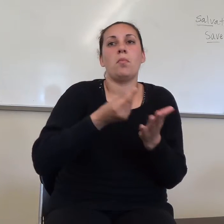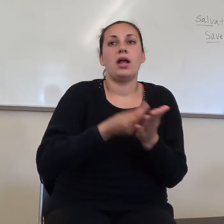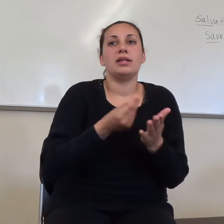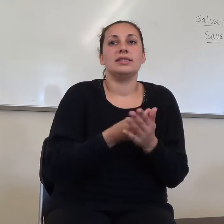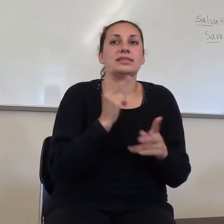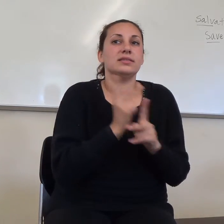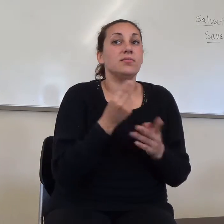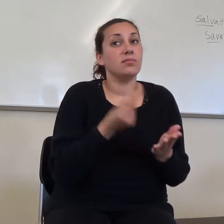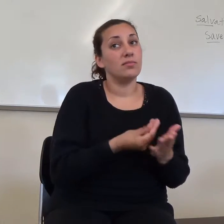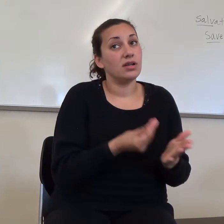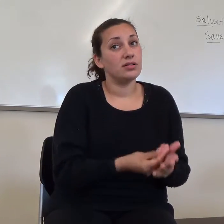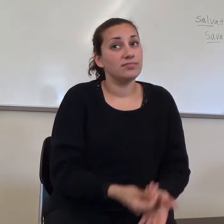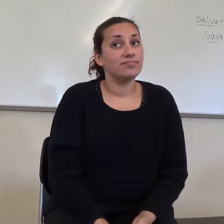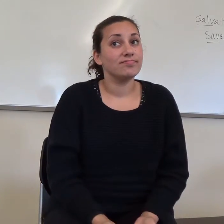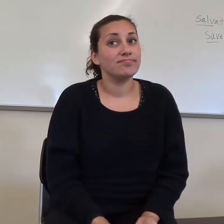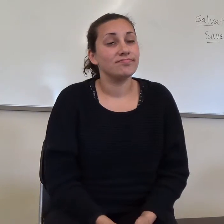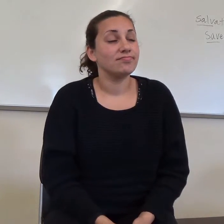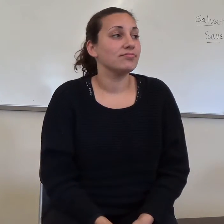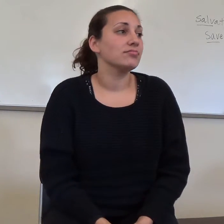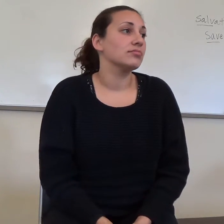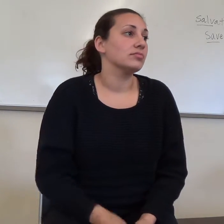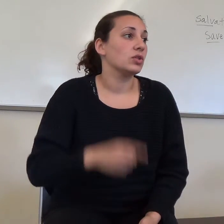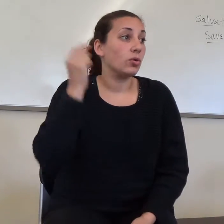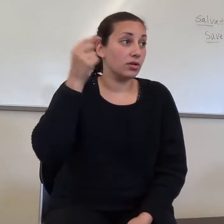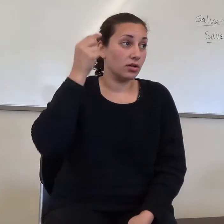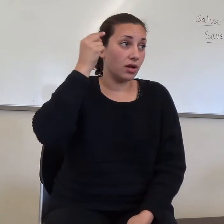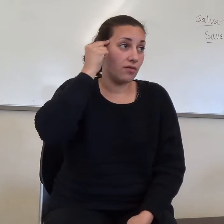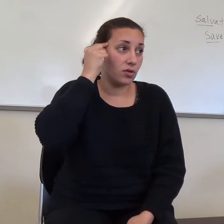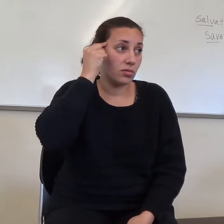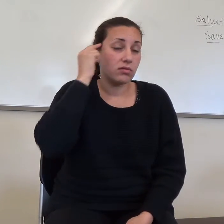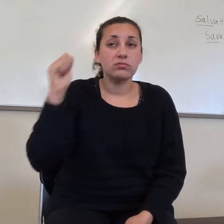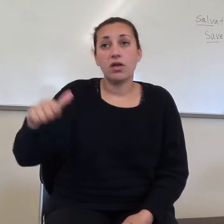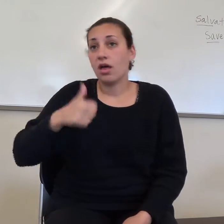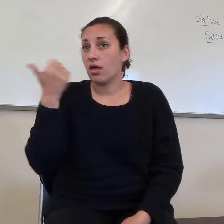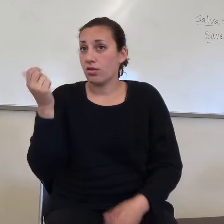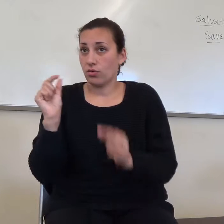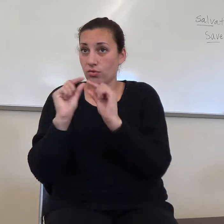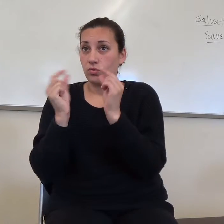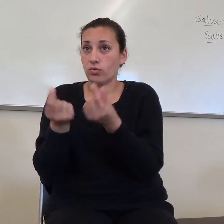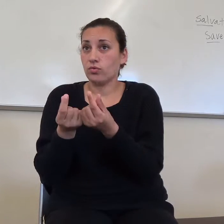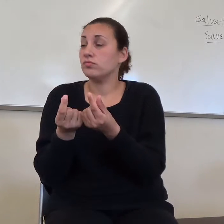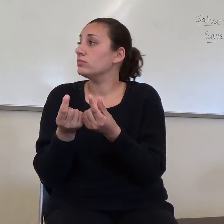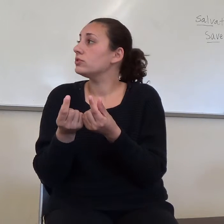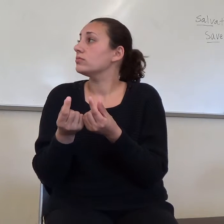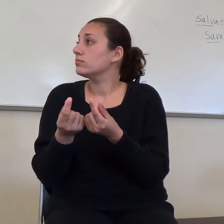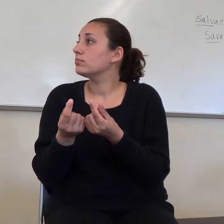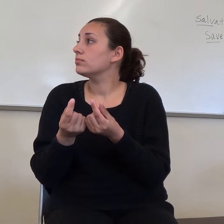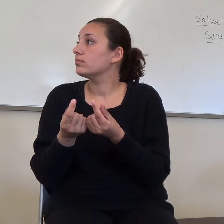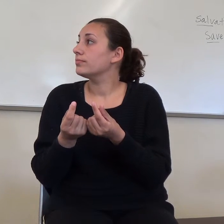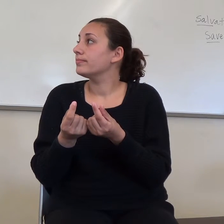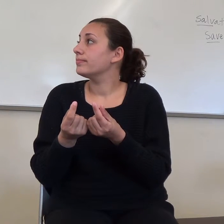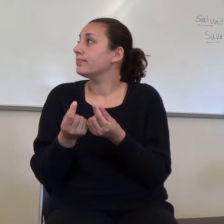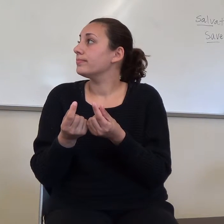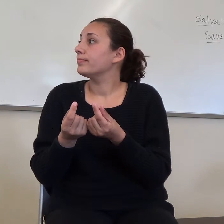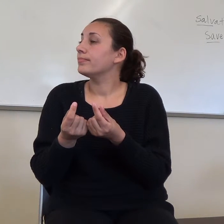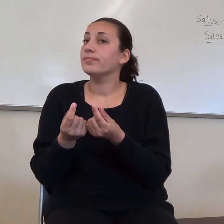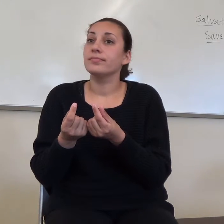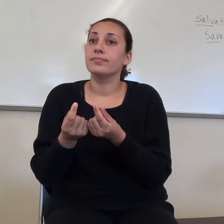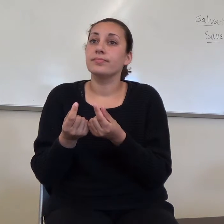Okay, so government and other groups are